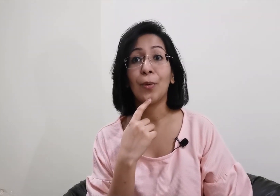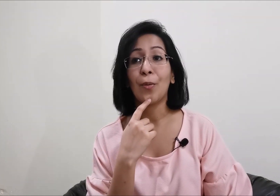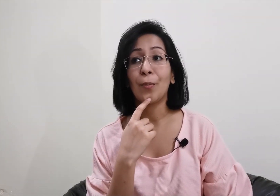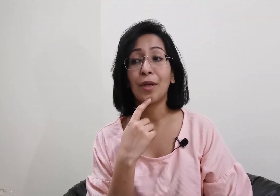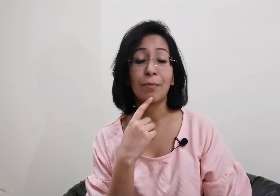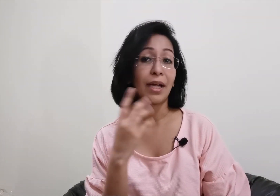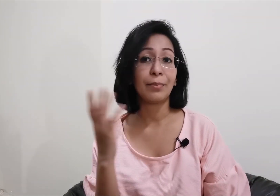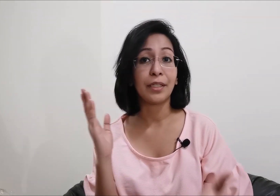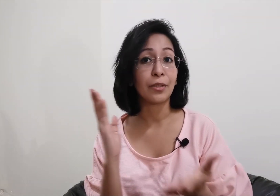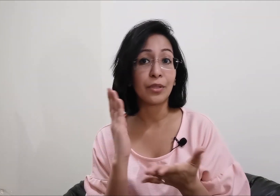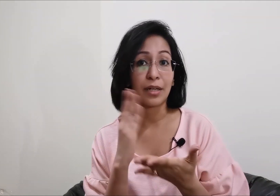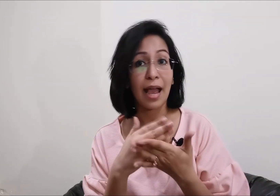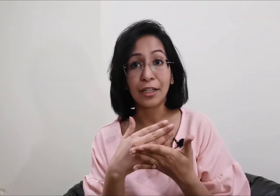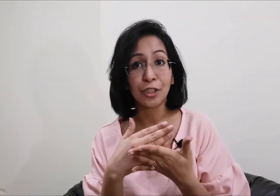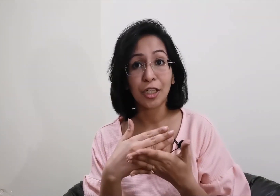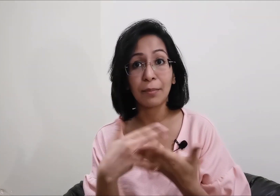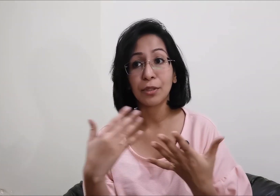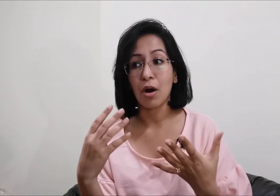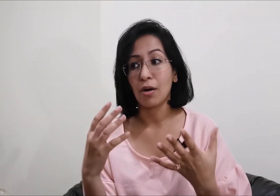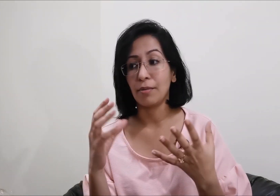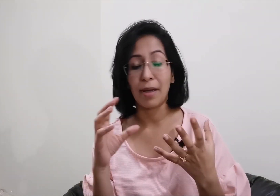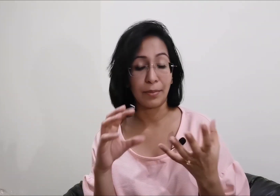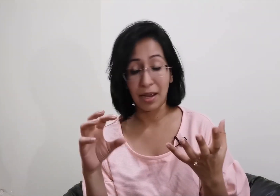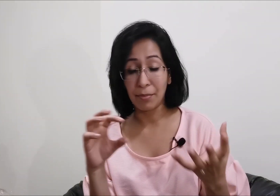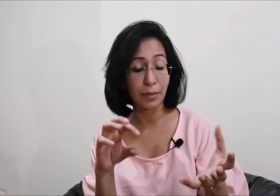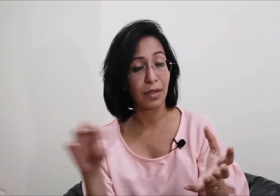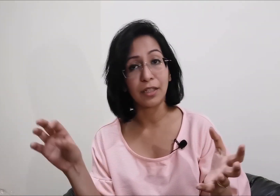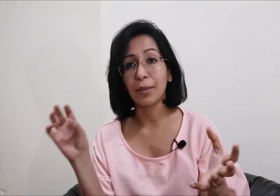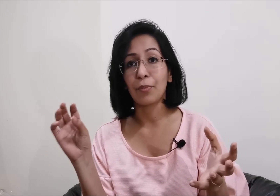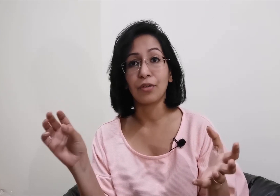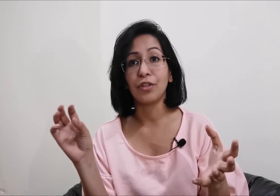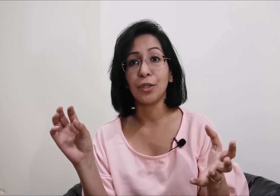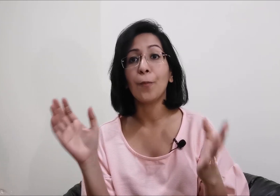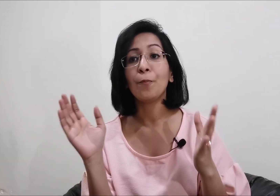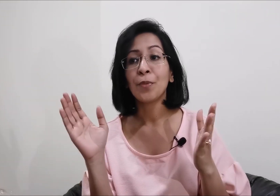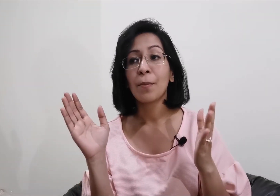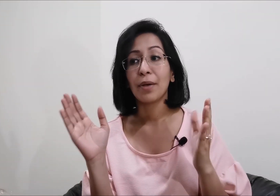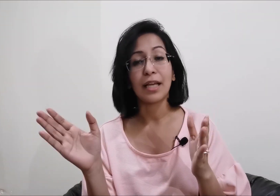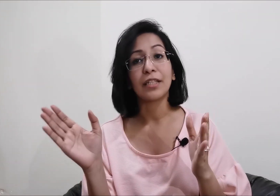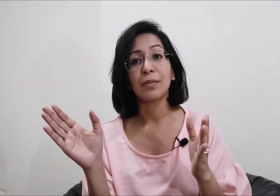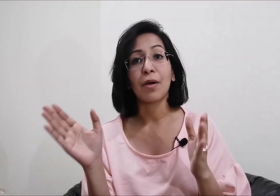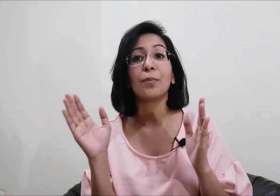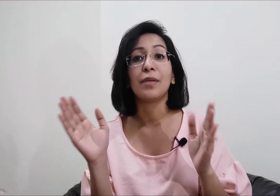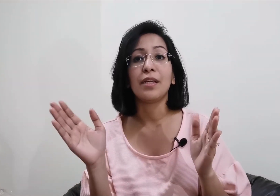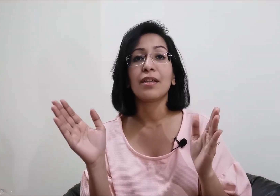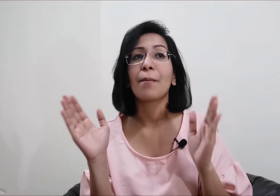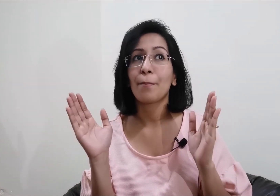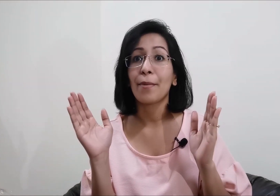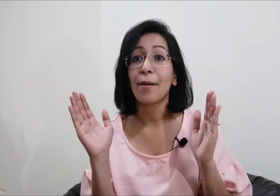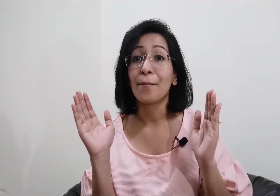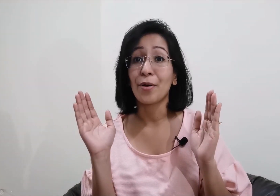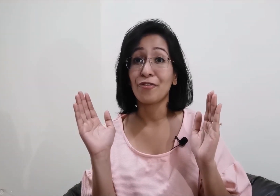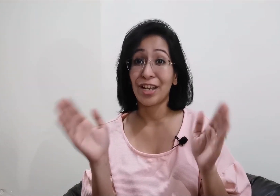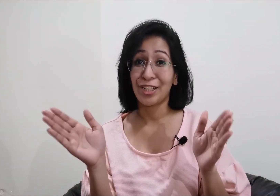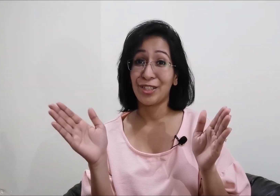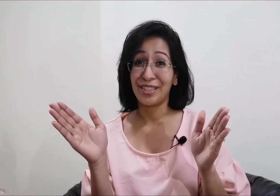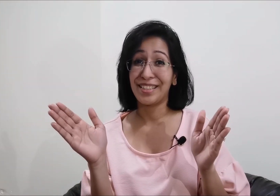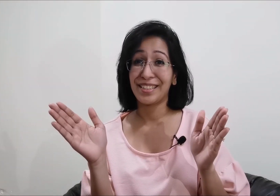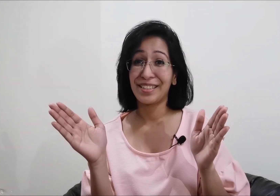it might be included in hand shapes or my i might make a separate video but that is about being a perfectionist